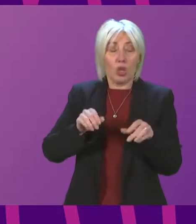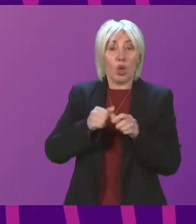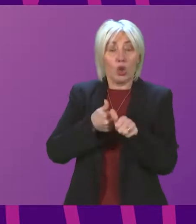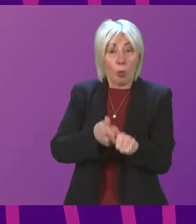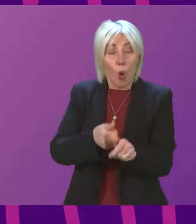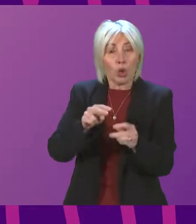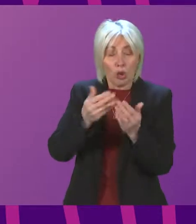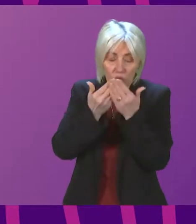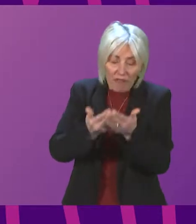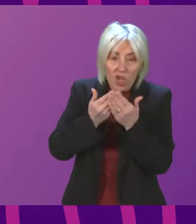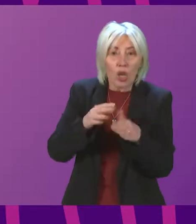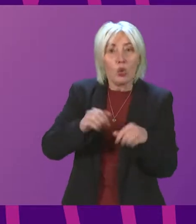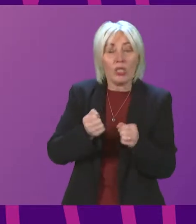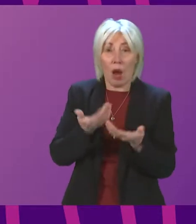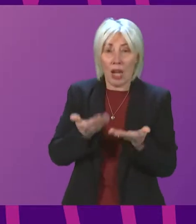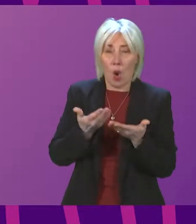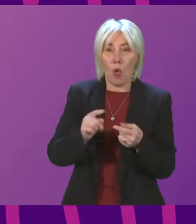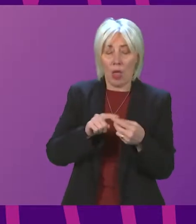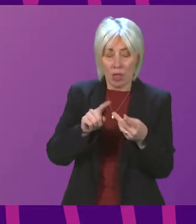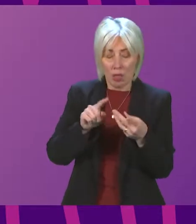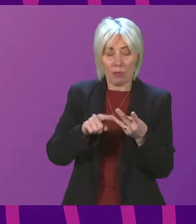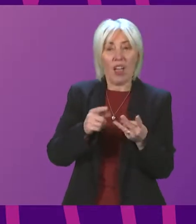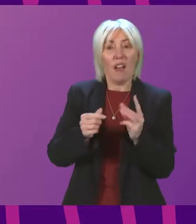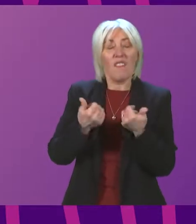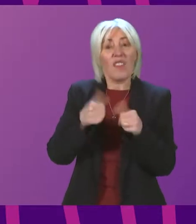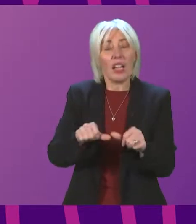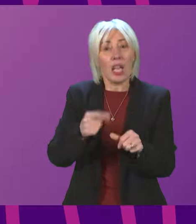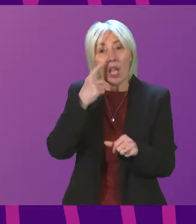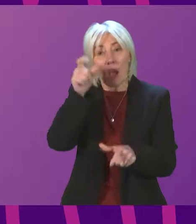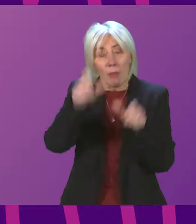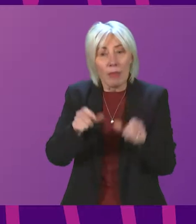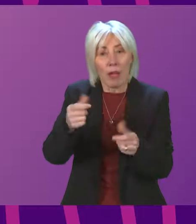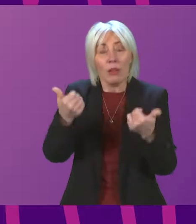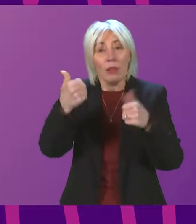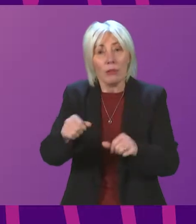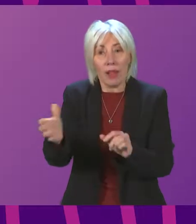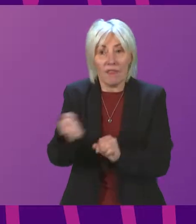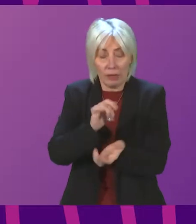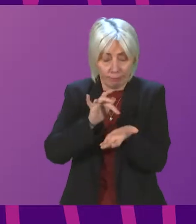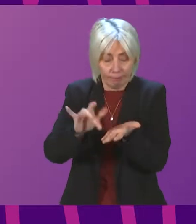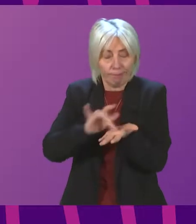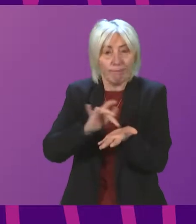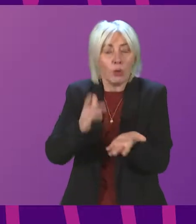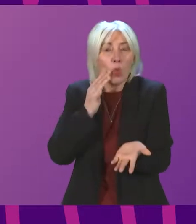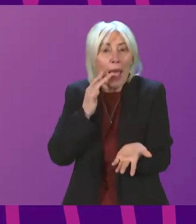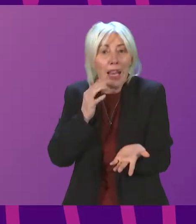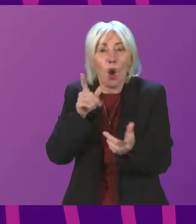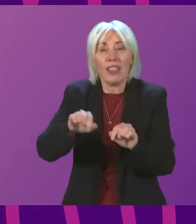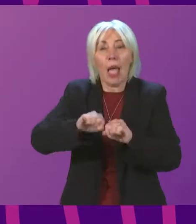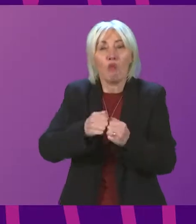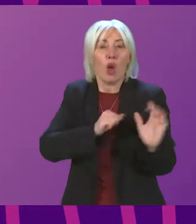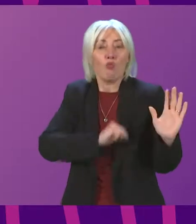And lastly, when will our young people finally receive their digital device? Or is this yet another broken promise by this SNP Government?